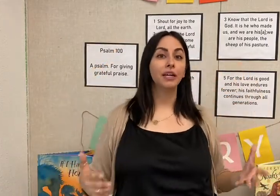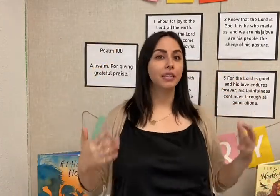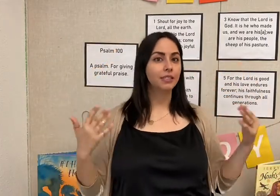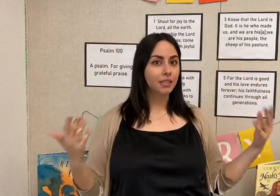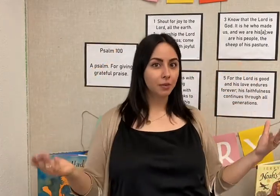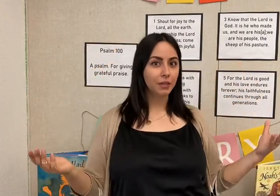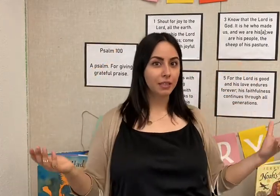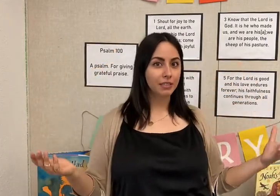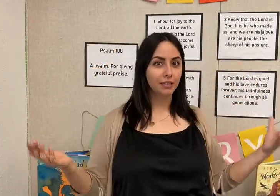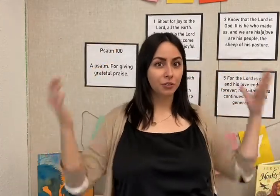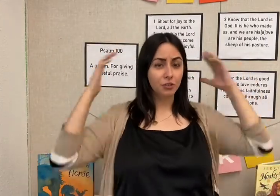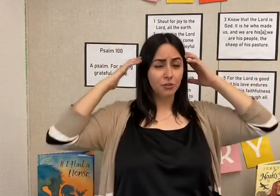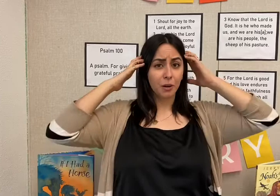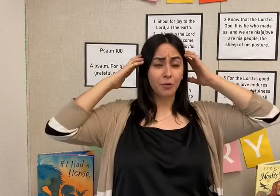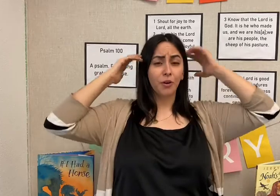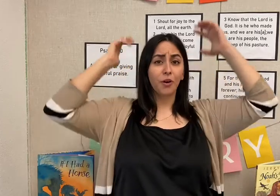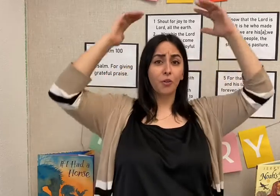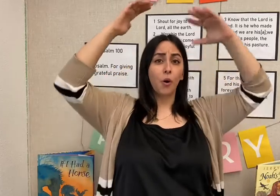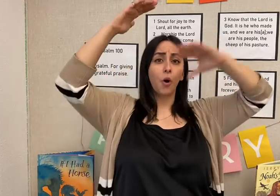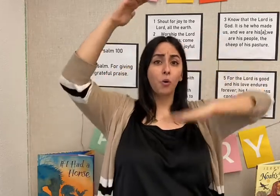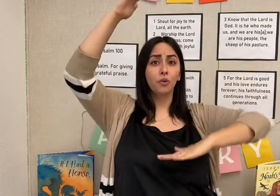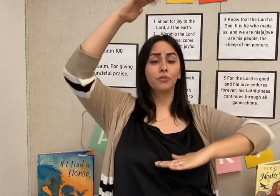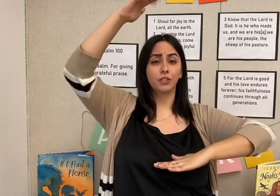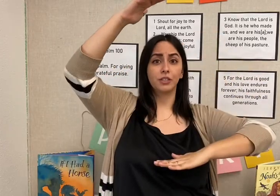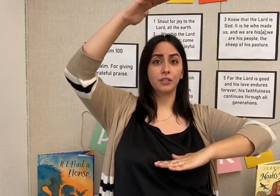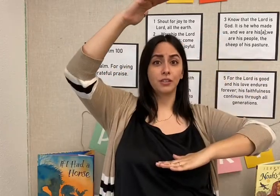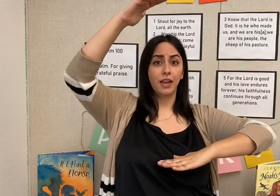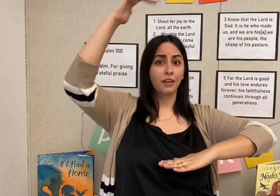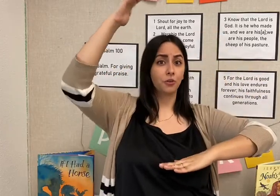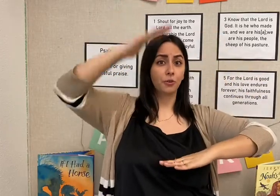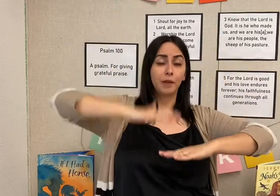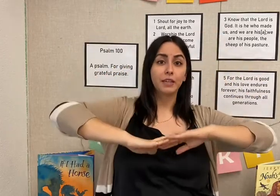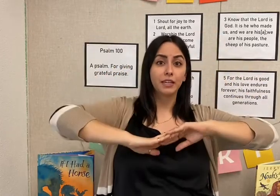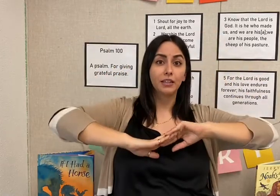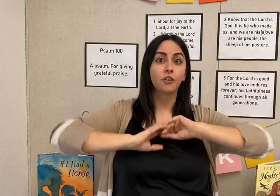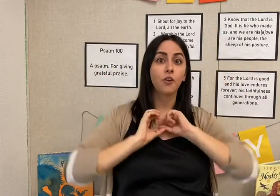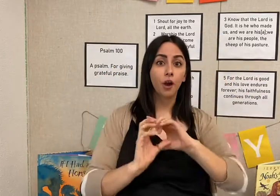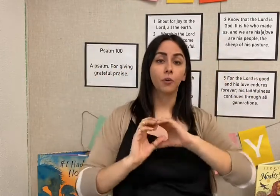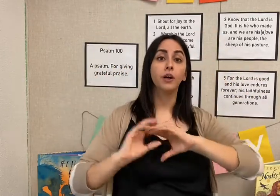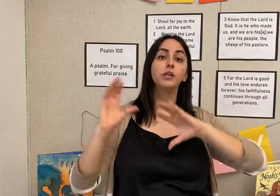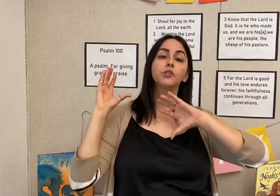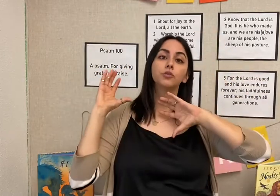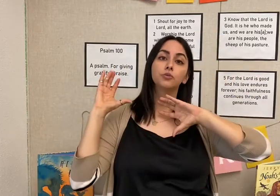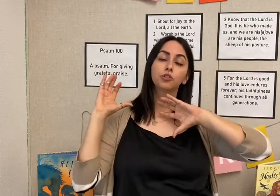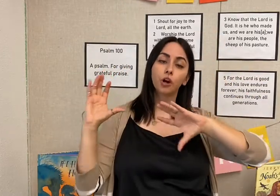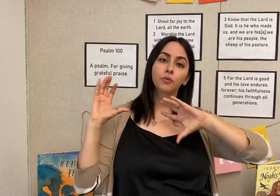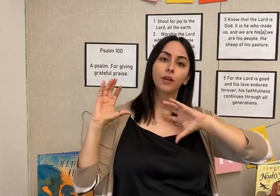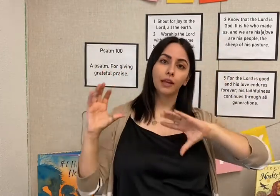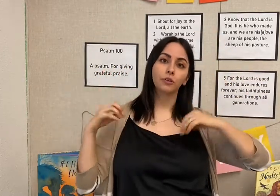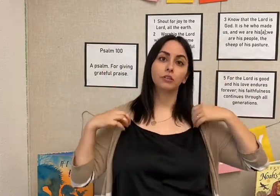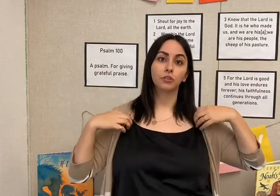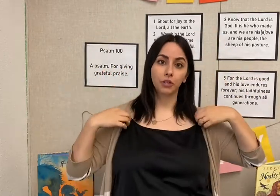is it going to be easy for you to remember the whole verse and cram it in? No. So start right now learning